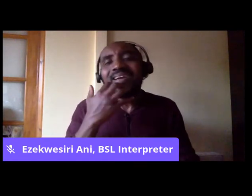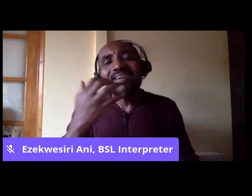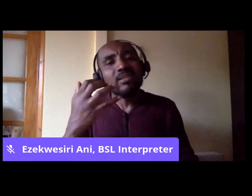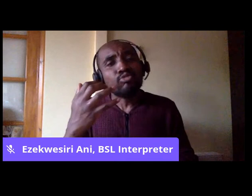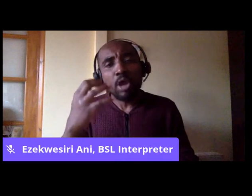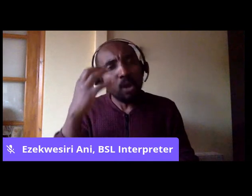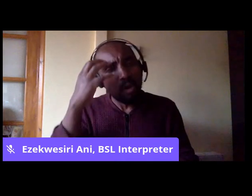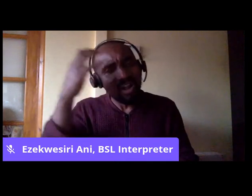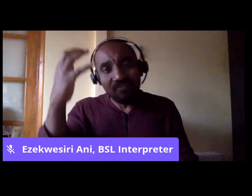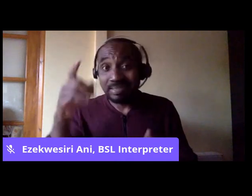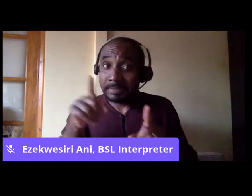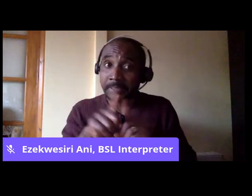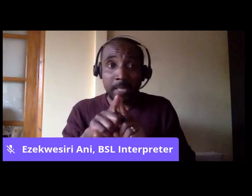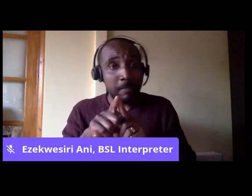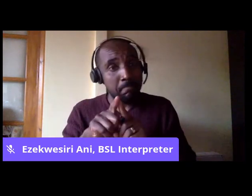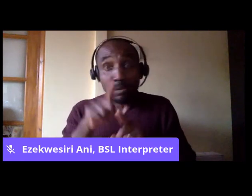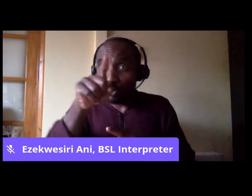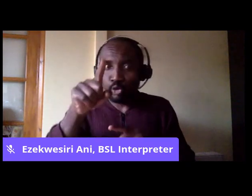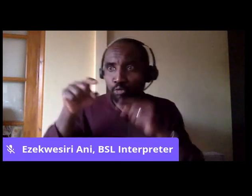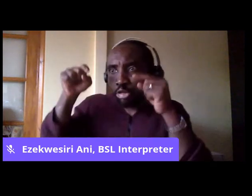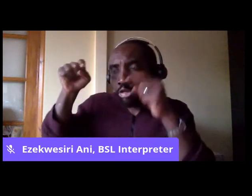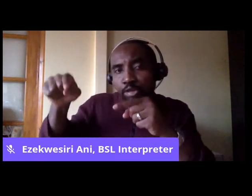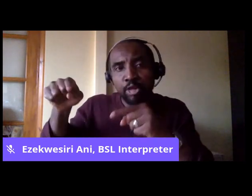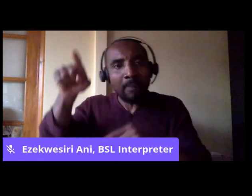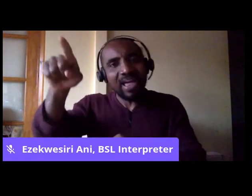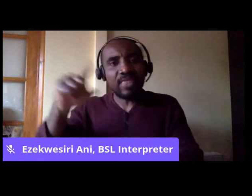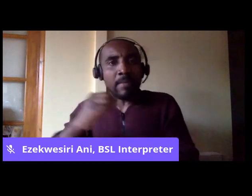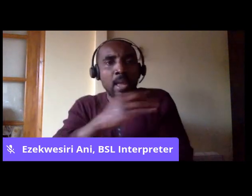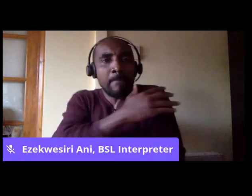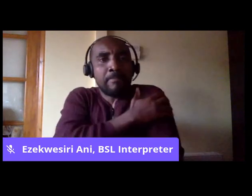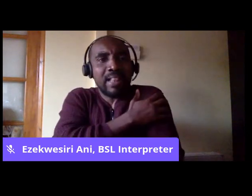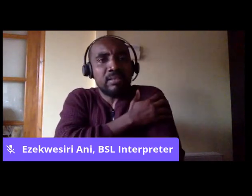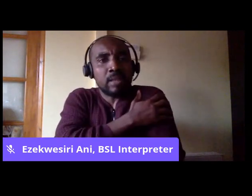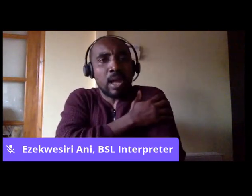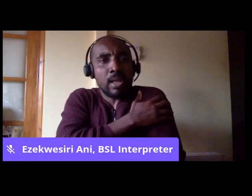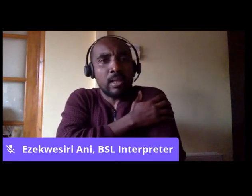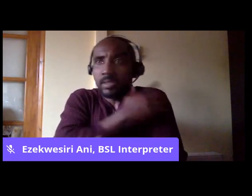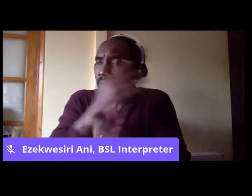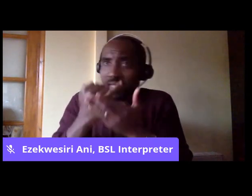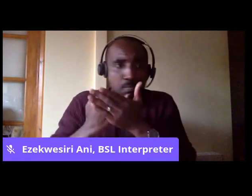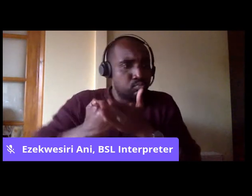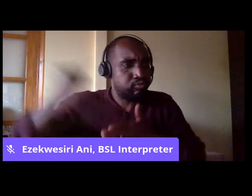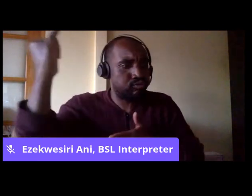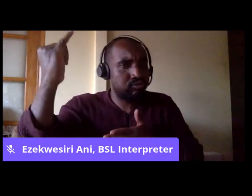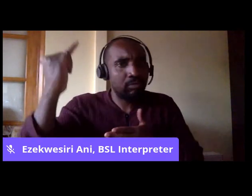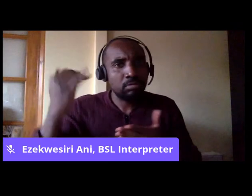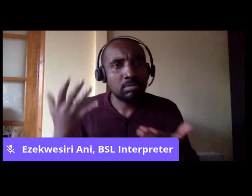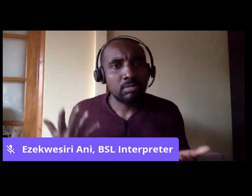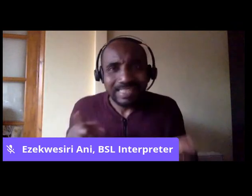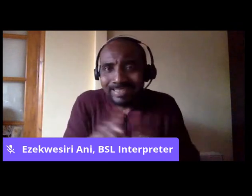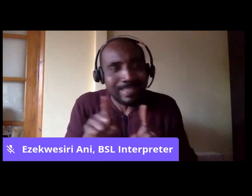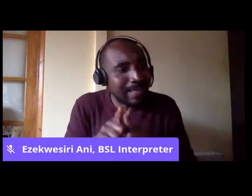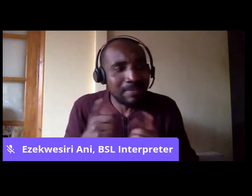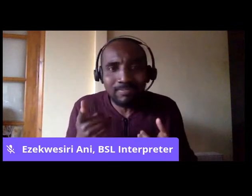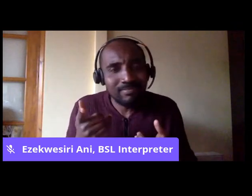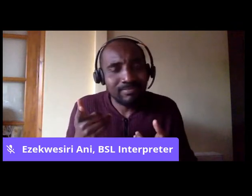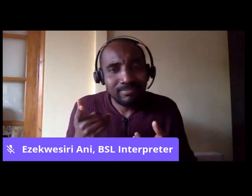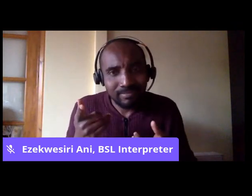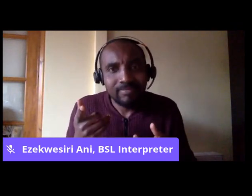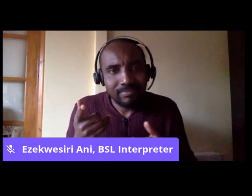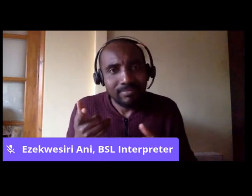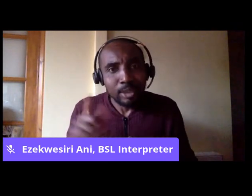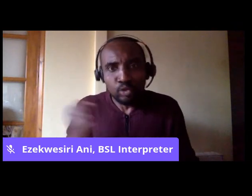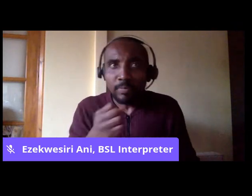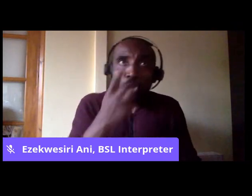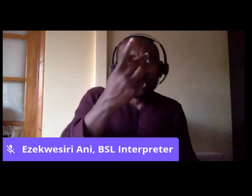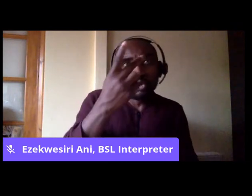When you have something to say about the occupation, about all of the obstacles that have been put in place to a two-state solution, they'll say that